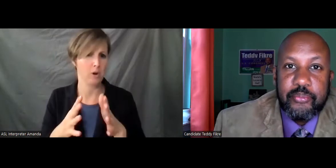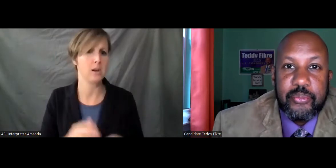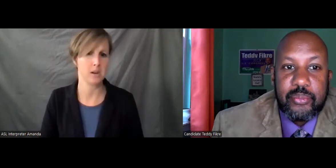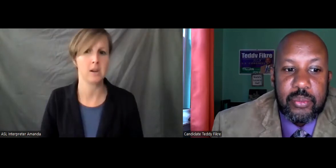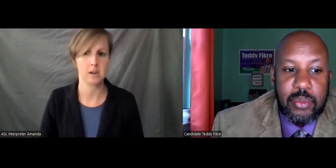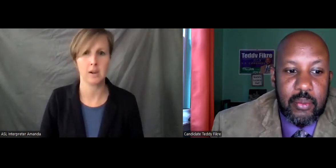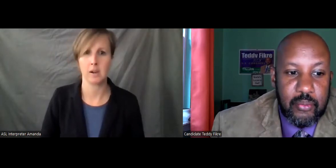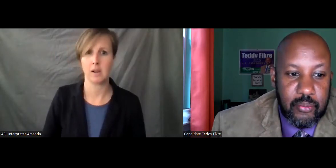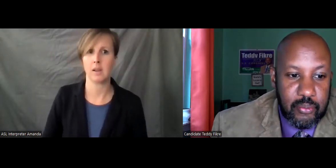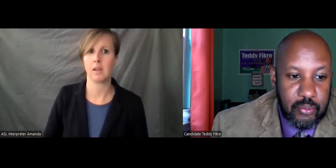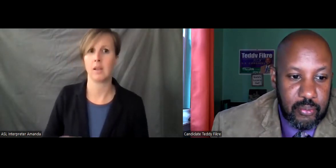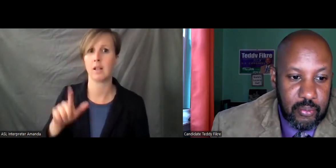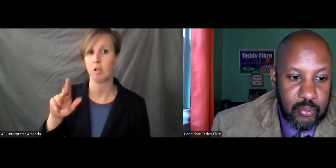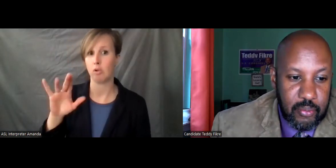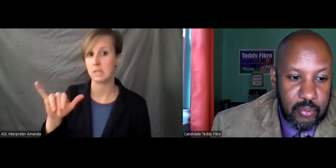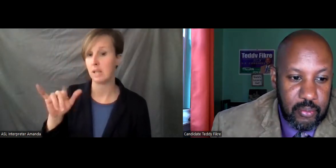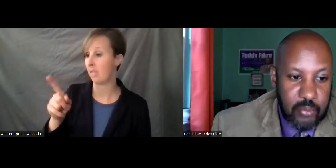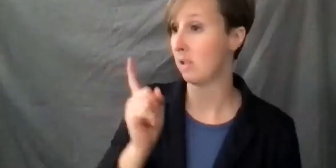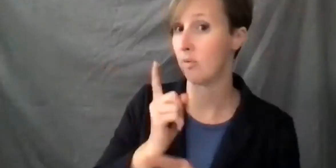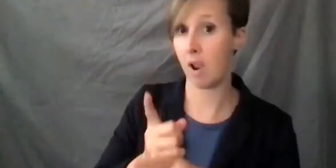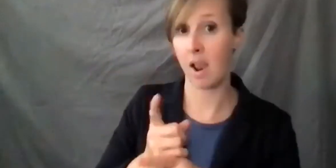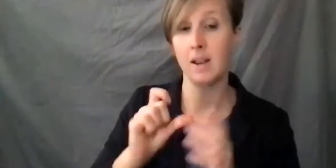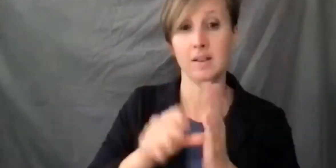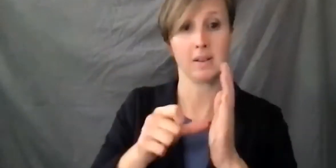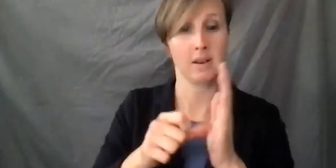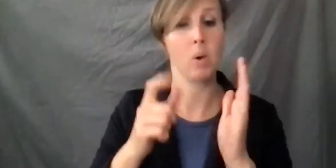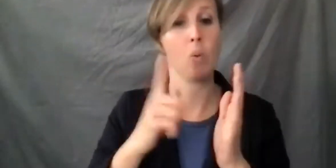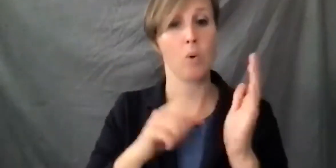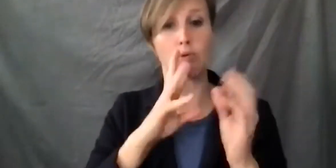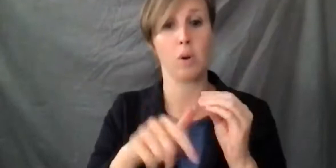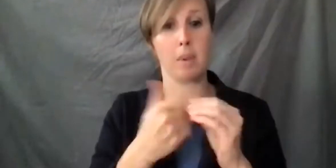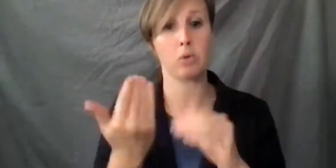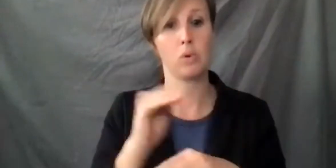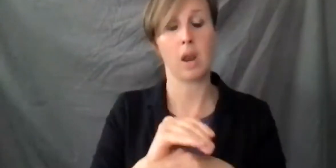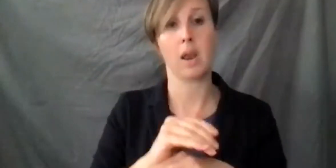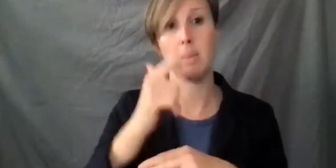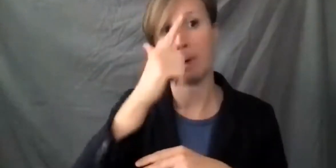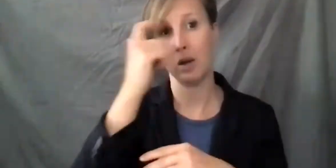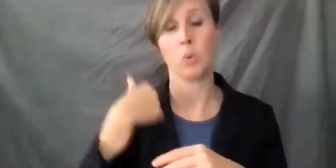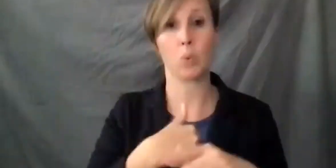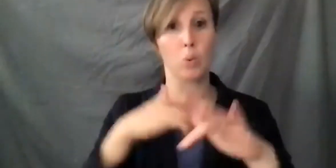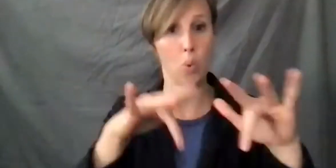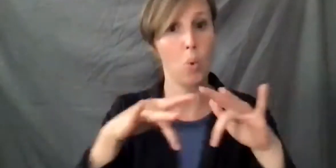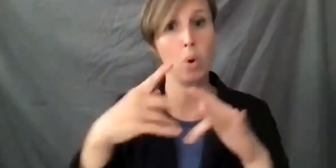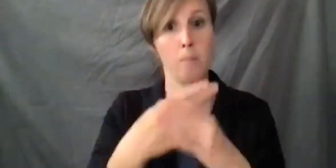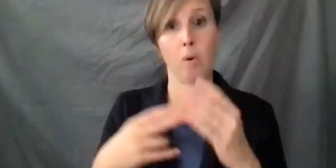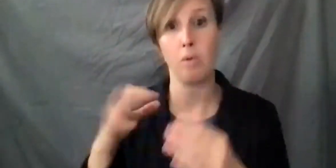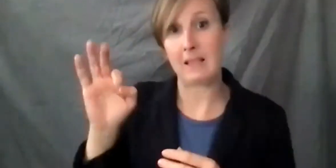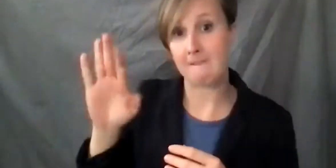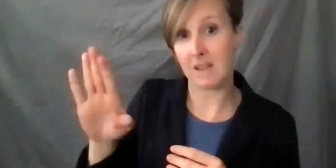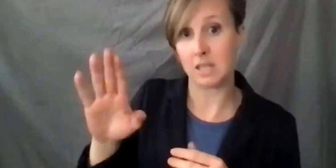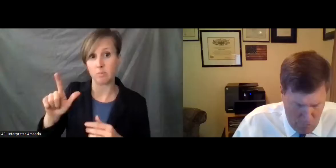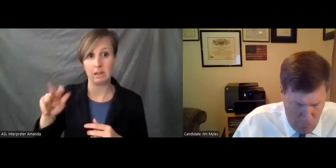That's a great point about amplifying the things that we're hearing about tonight. And I'll give a quick reminder that since we're recording both on Facebook Live